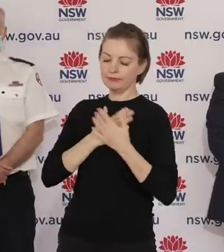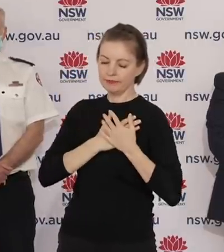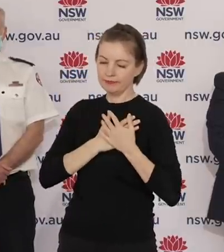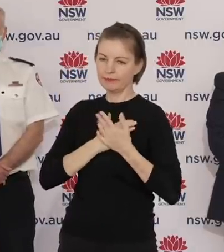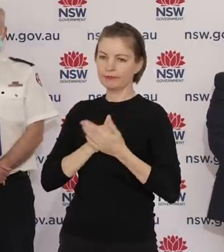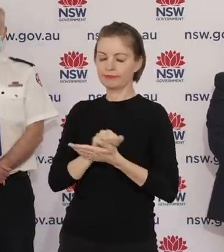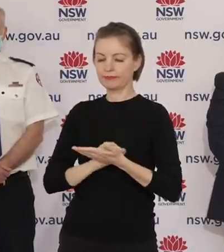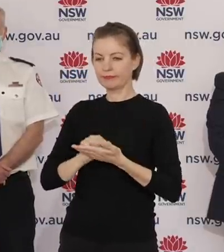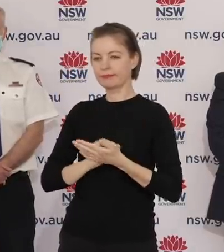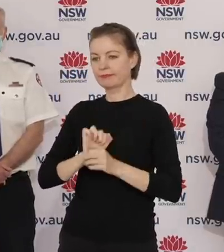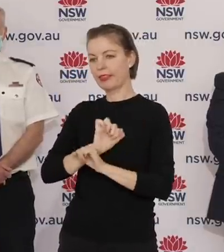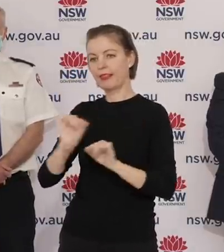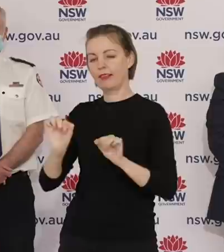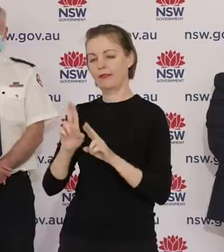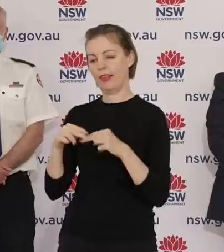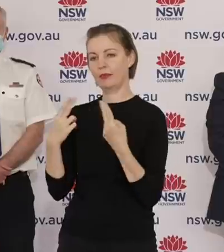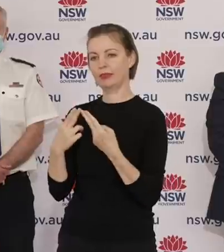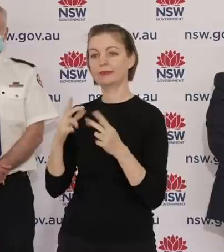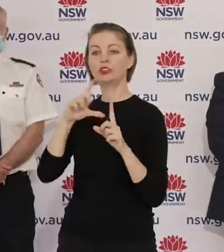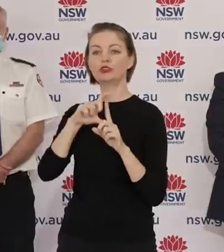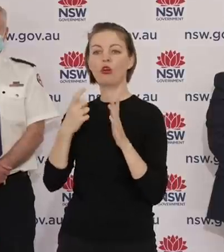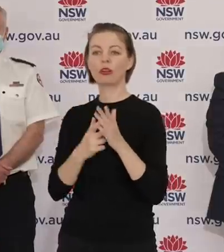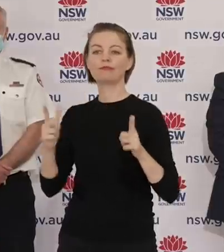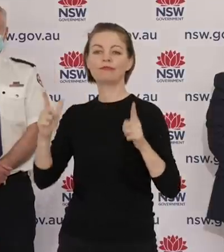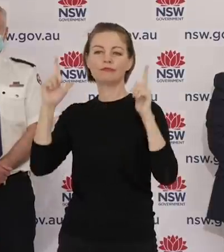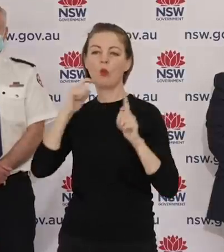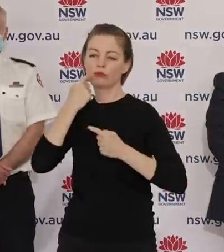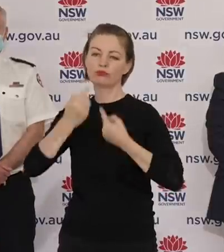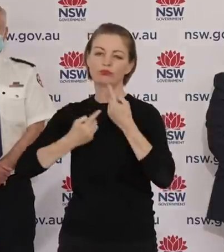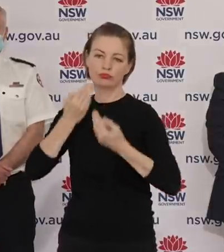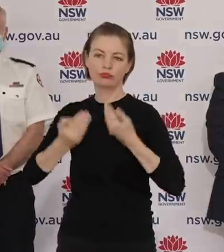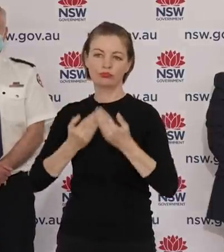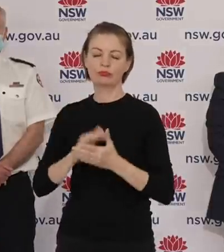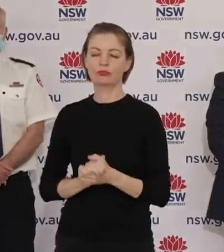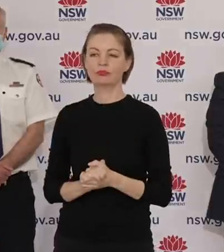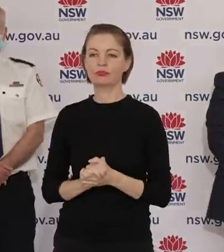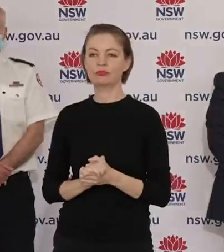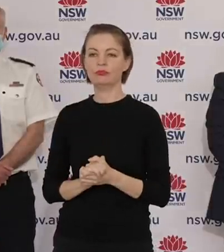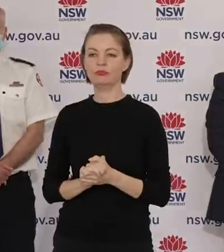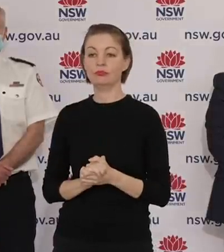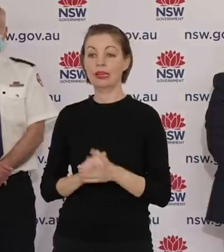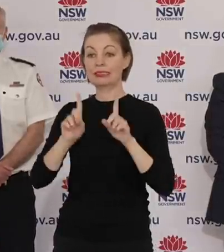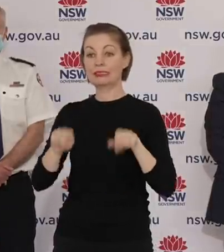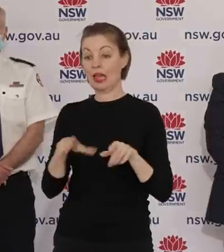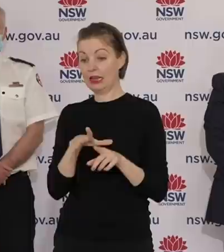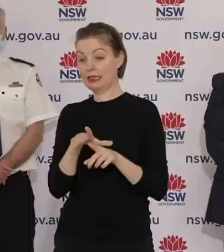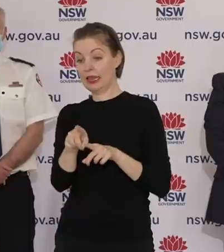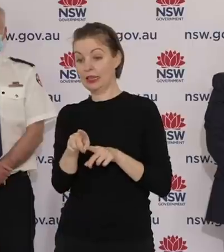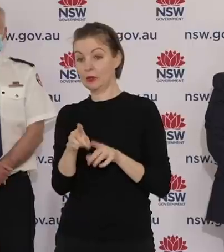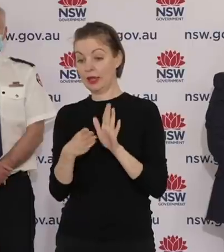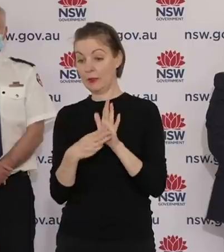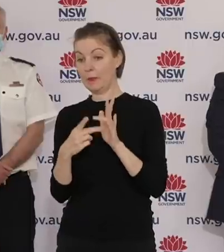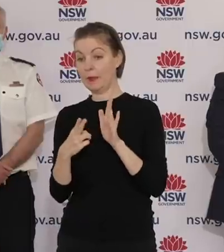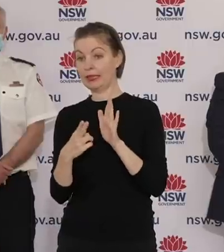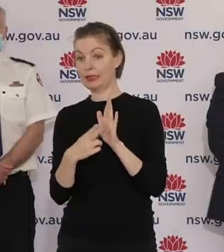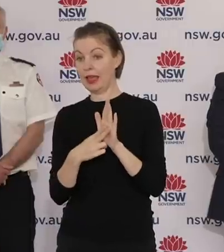families and Dr Gale will go through the details. In addition as you know from Monday because we got to that 6